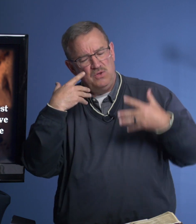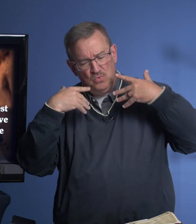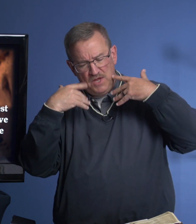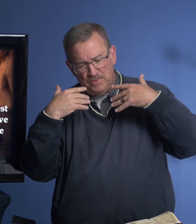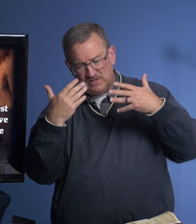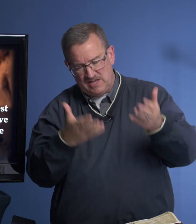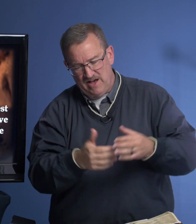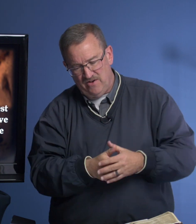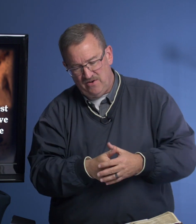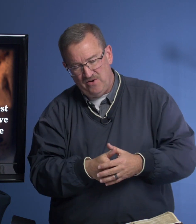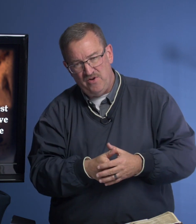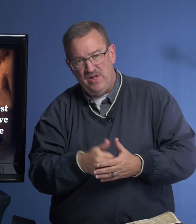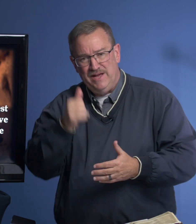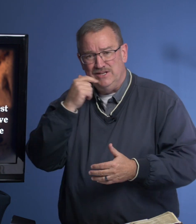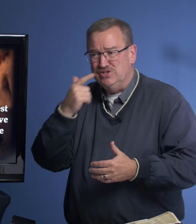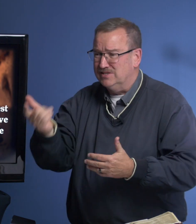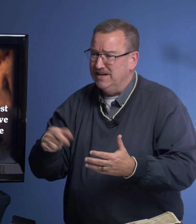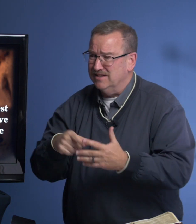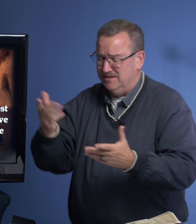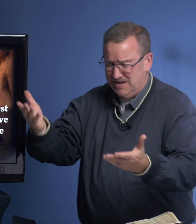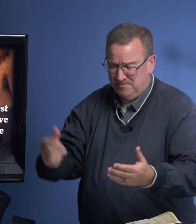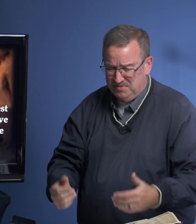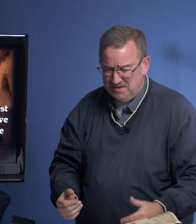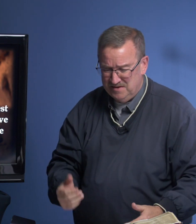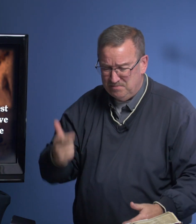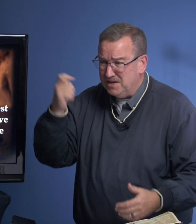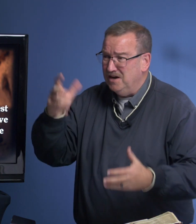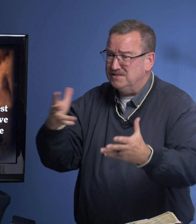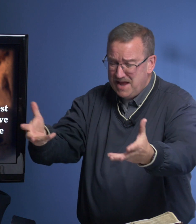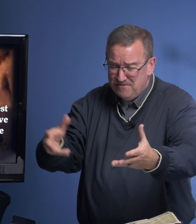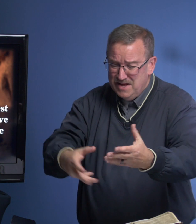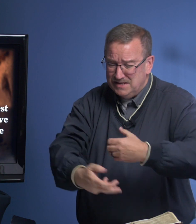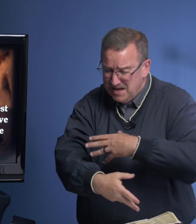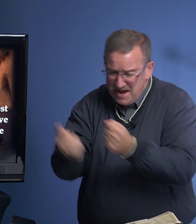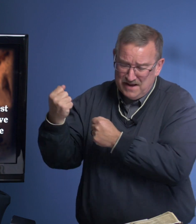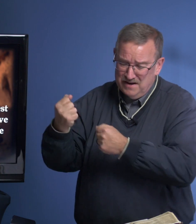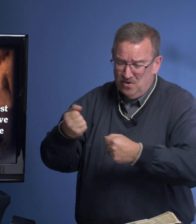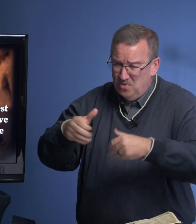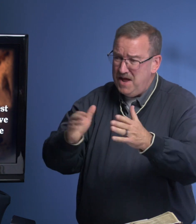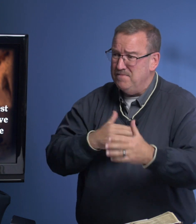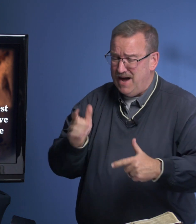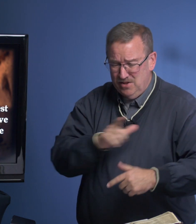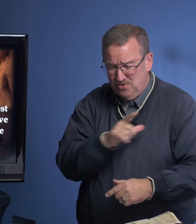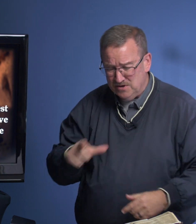weepest thou? And she saith unto them, Because they have taken away my Lord,